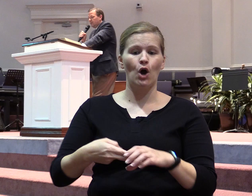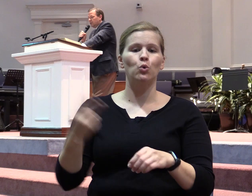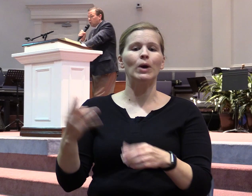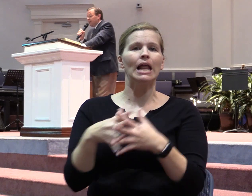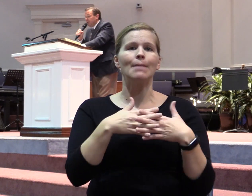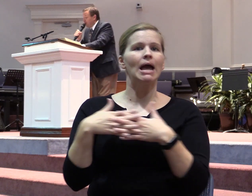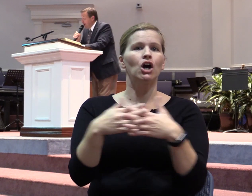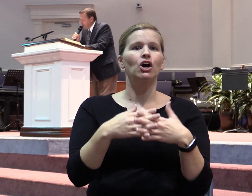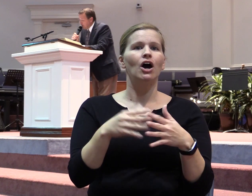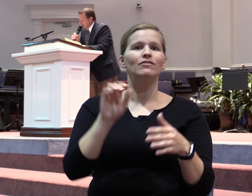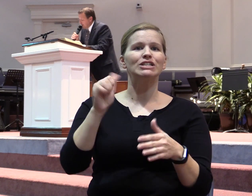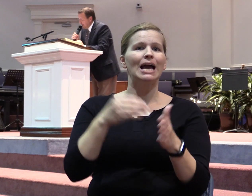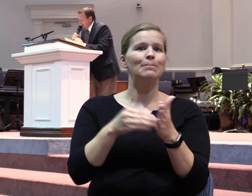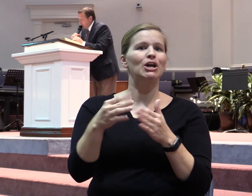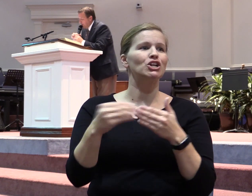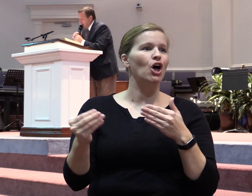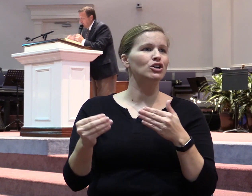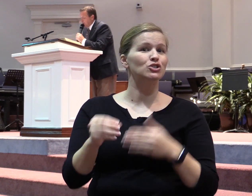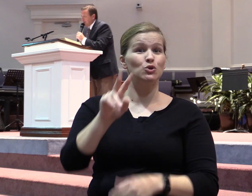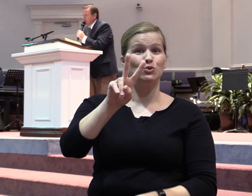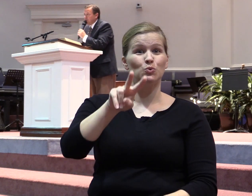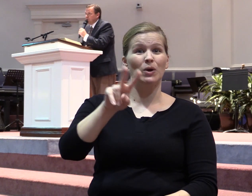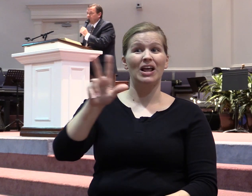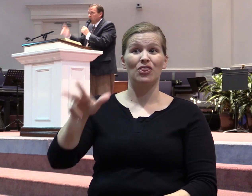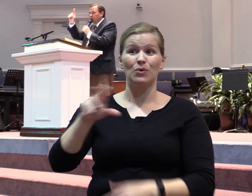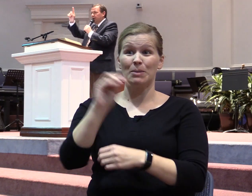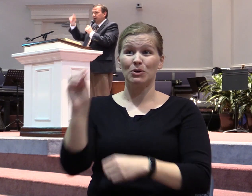Twenty-three percent said they would become prostitutes for one week.